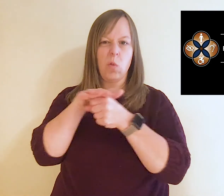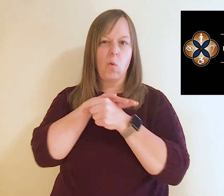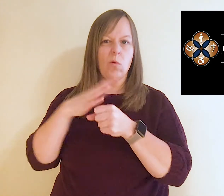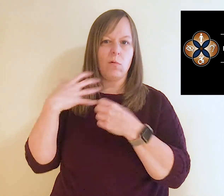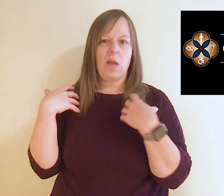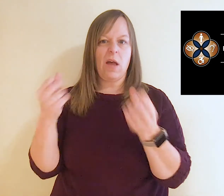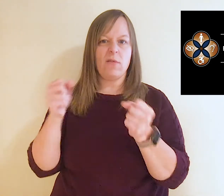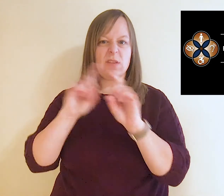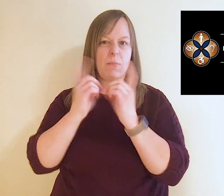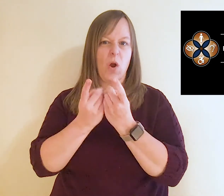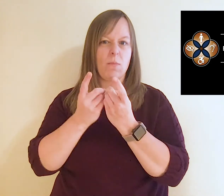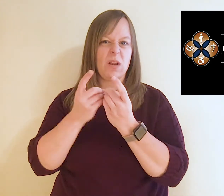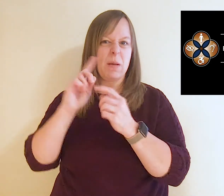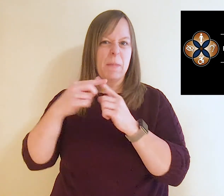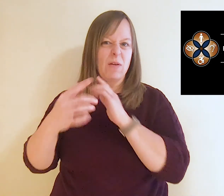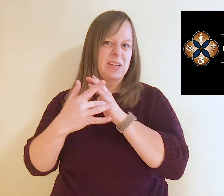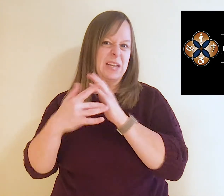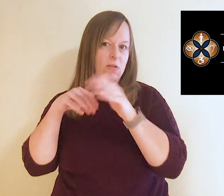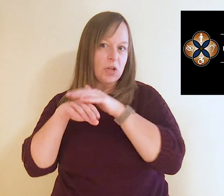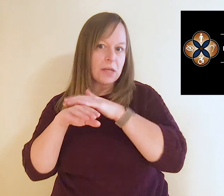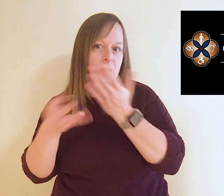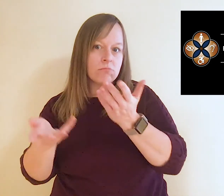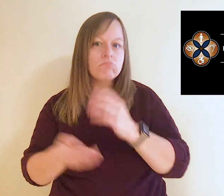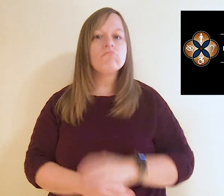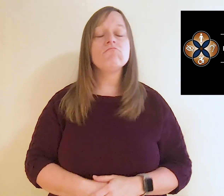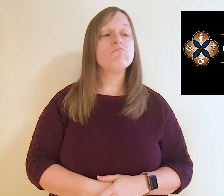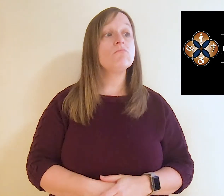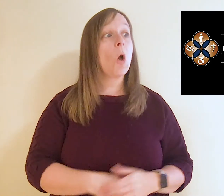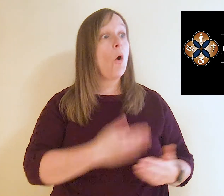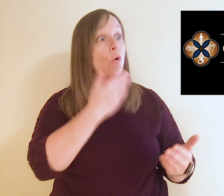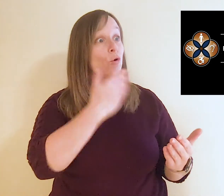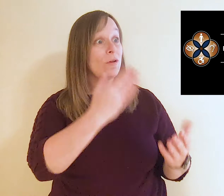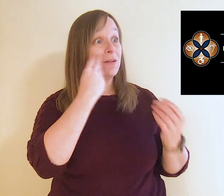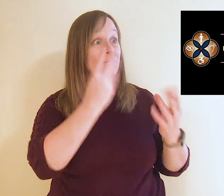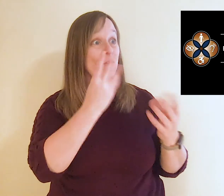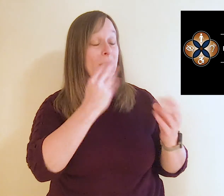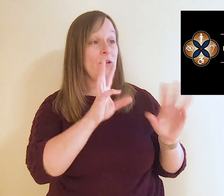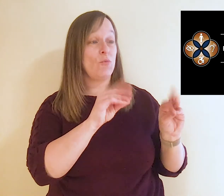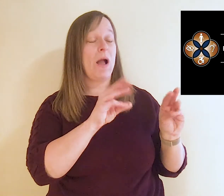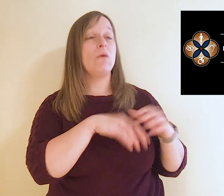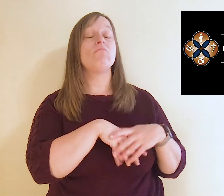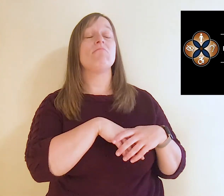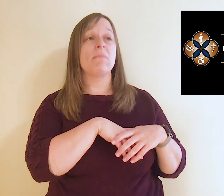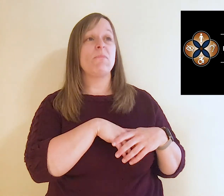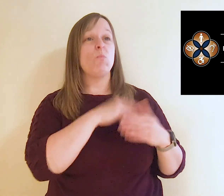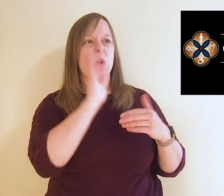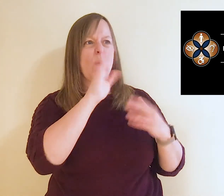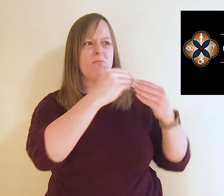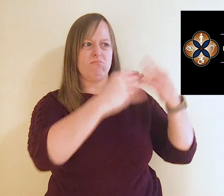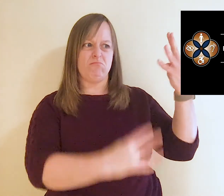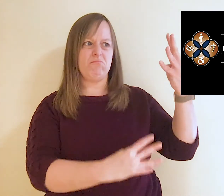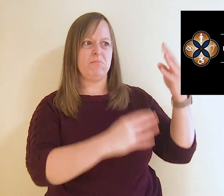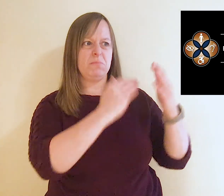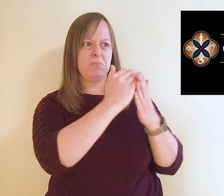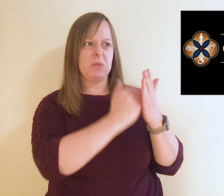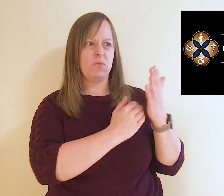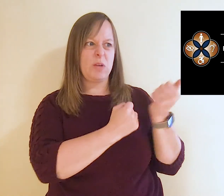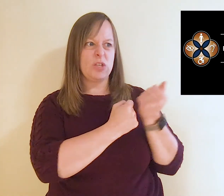department for questions regarding technology access. That's a lot of good information and we'll be listing the resources below